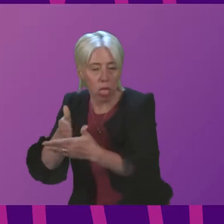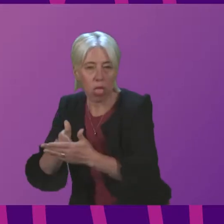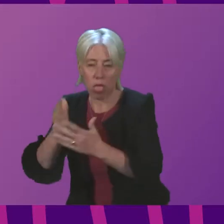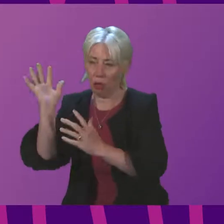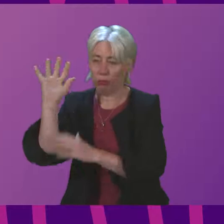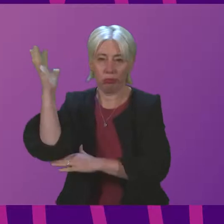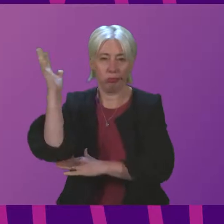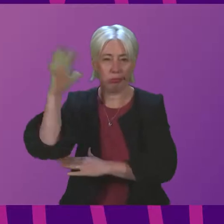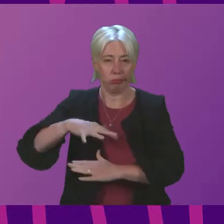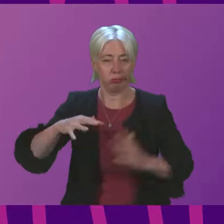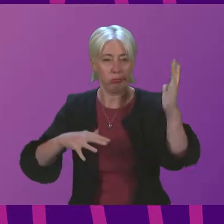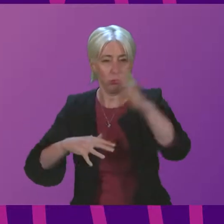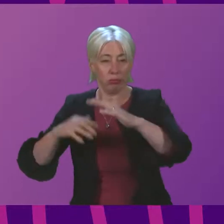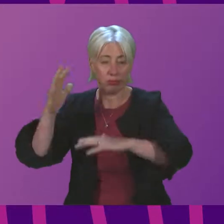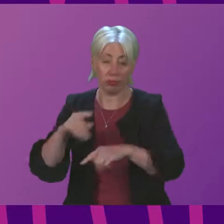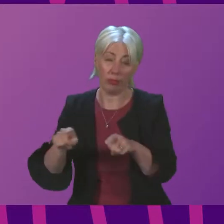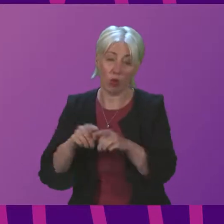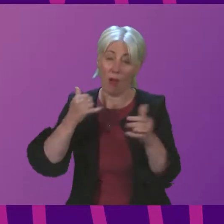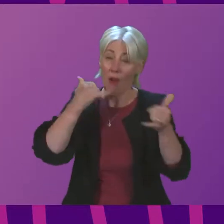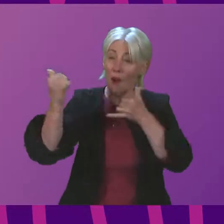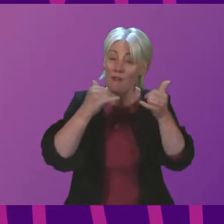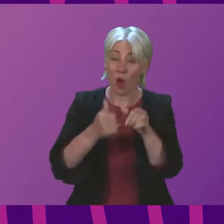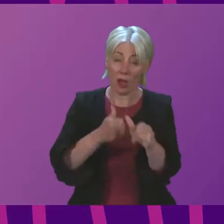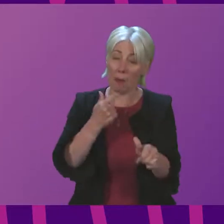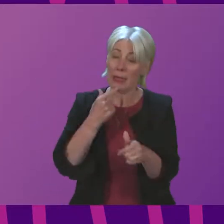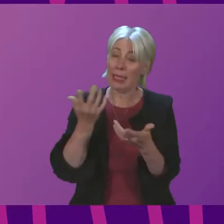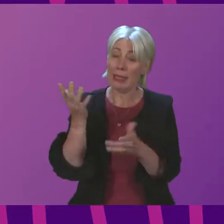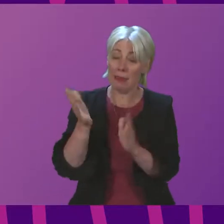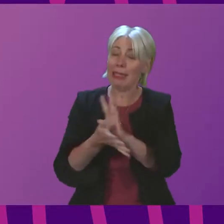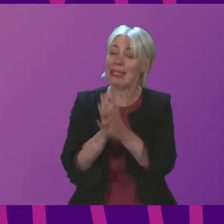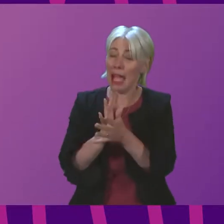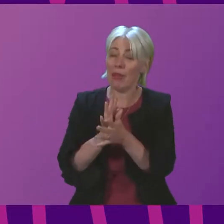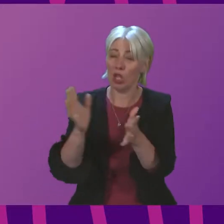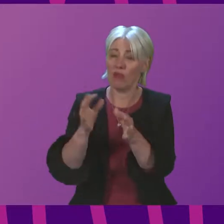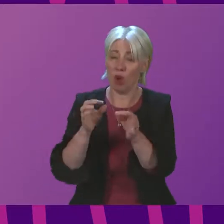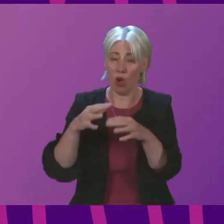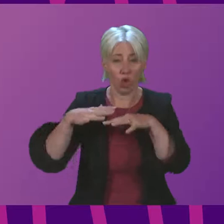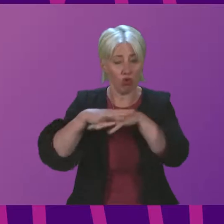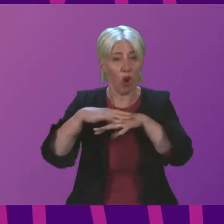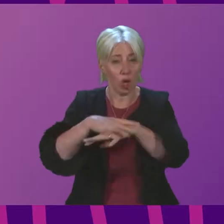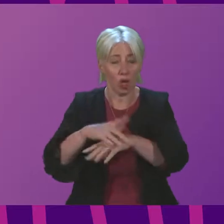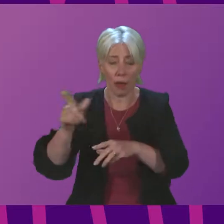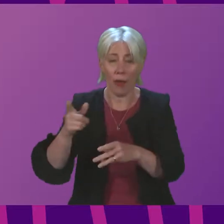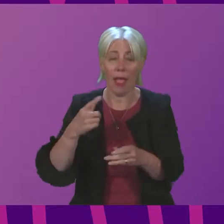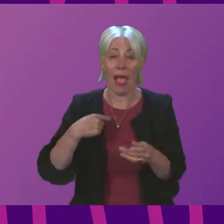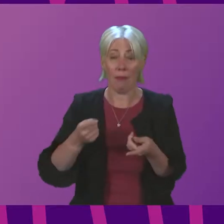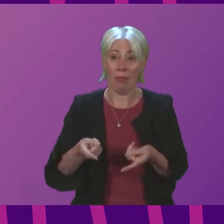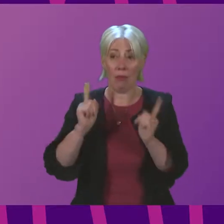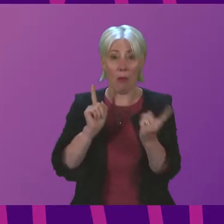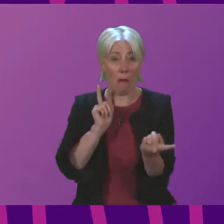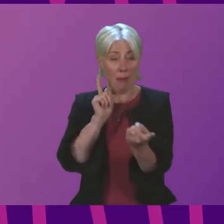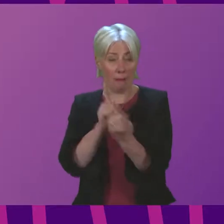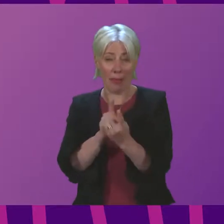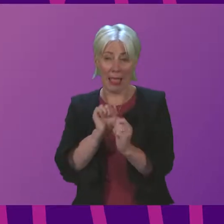Telecoms providers have experienced significant infrastructure damage, and my officials have met with them through the National Emergency Alert for